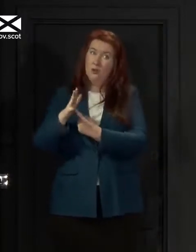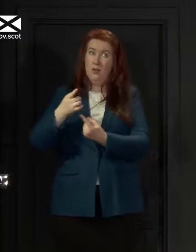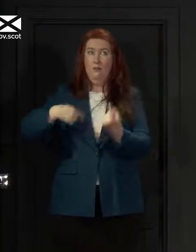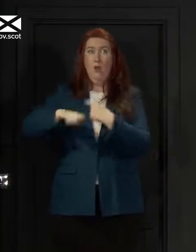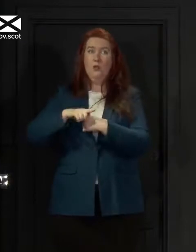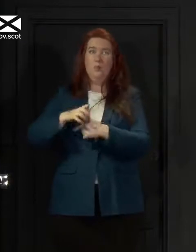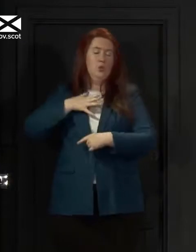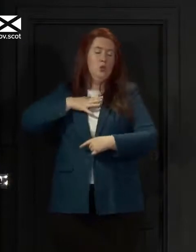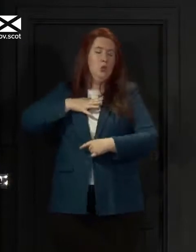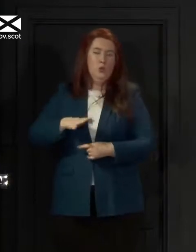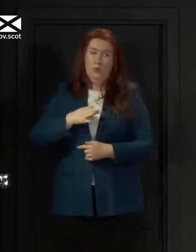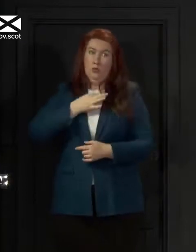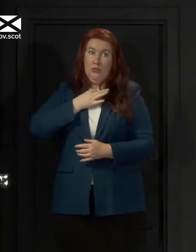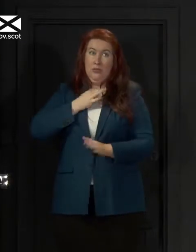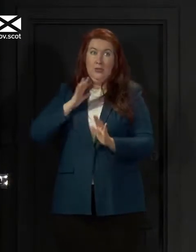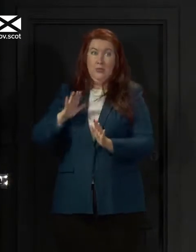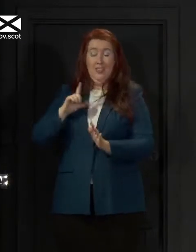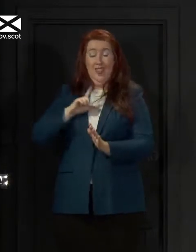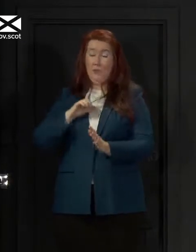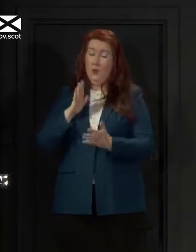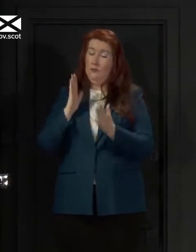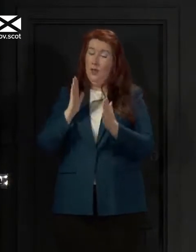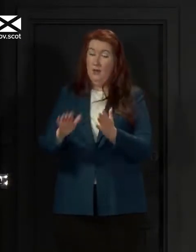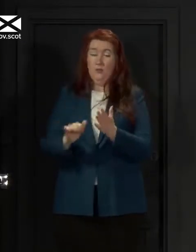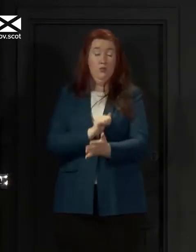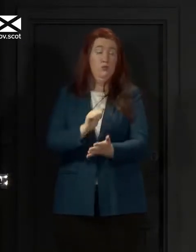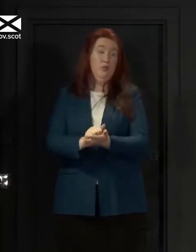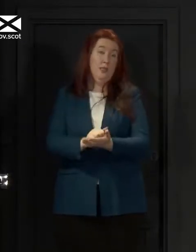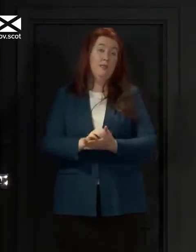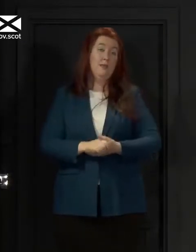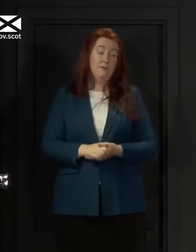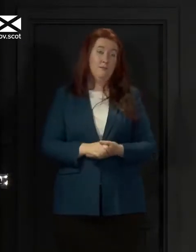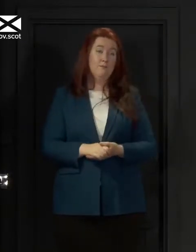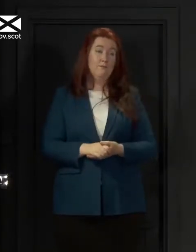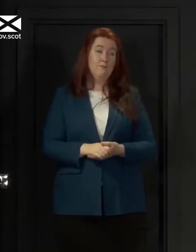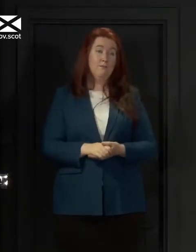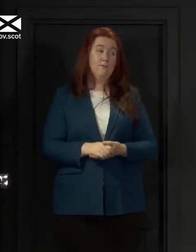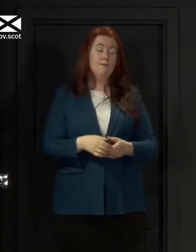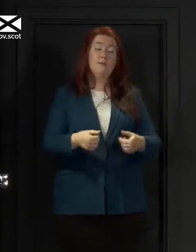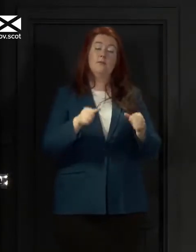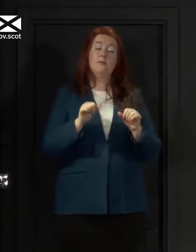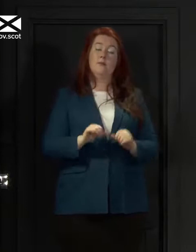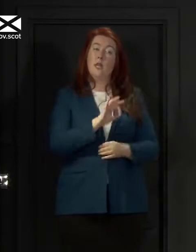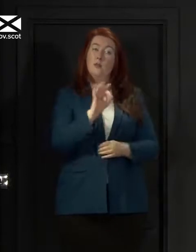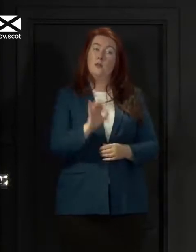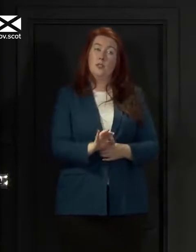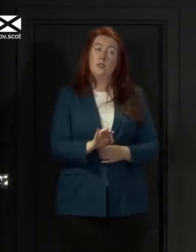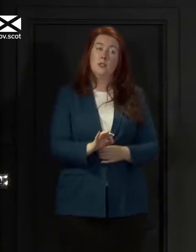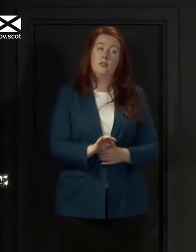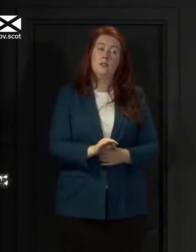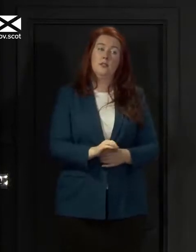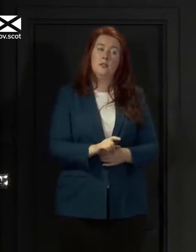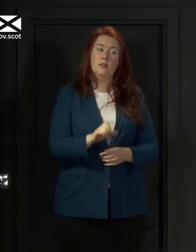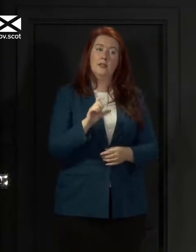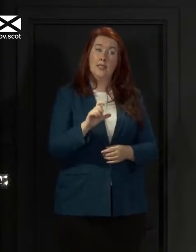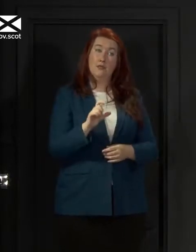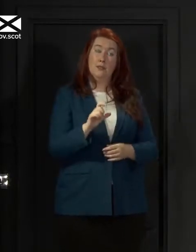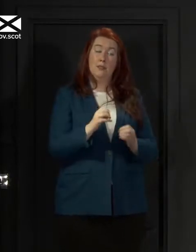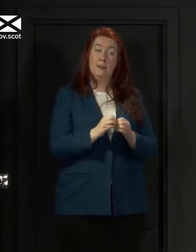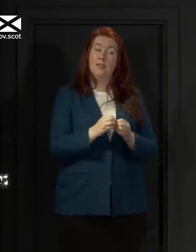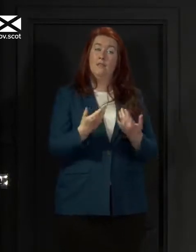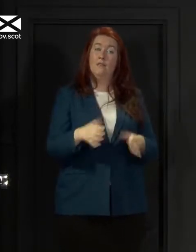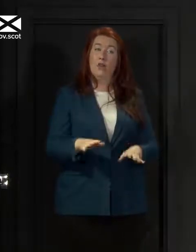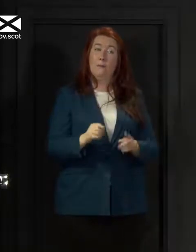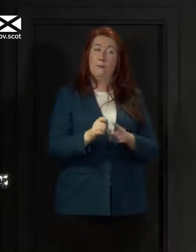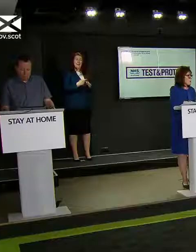us and we need to get this right for you. Next, have Catherine Bussey